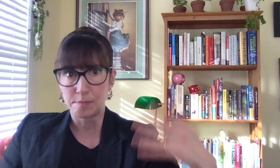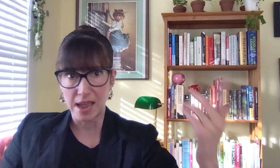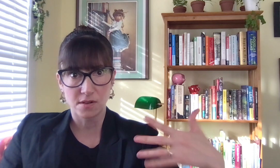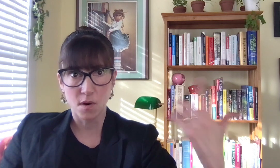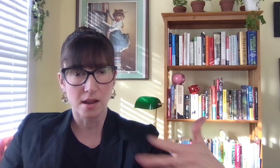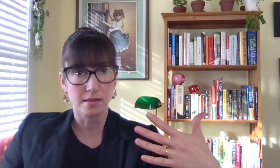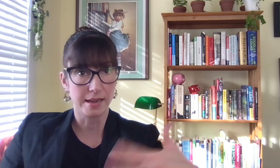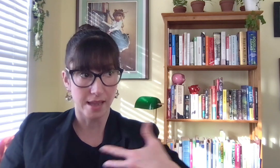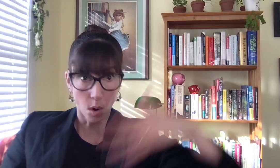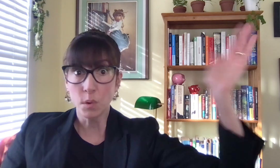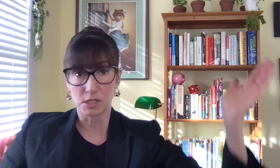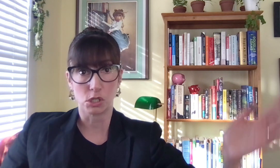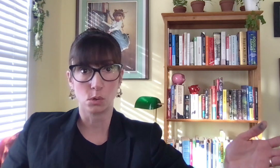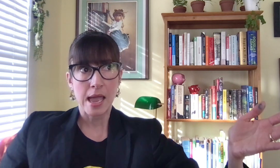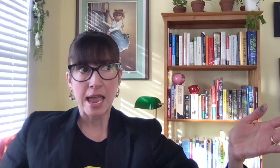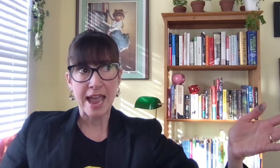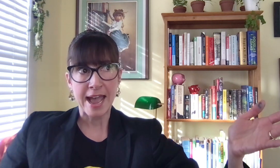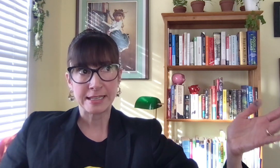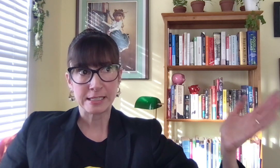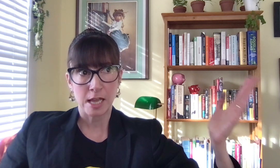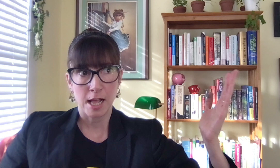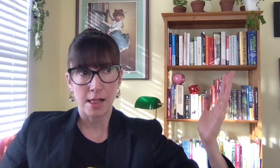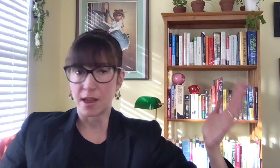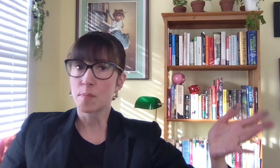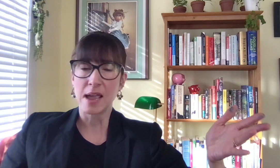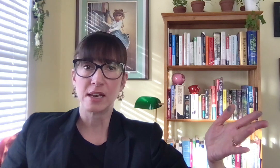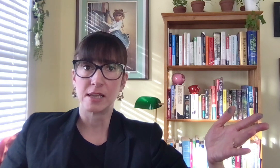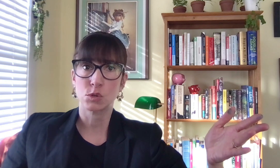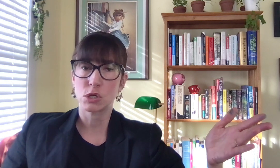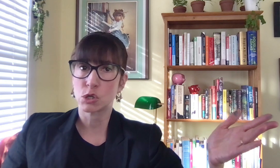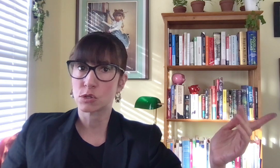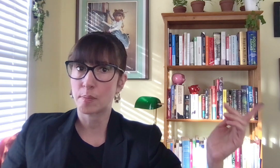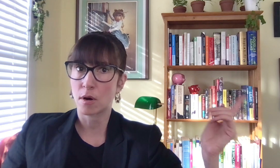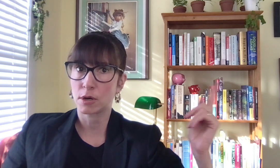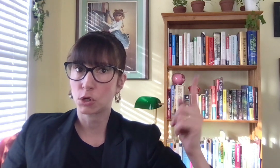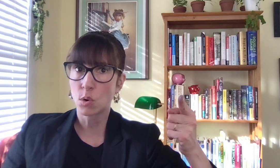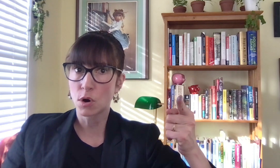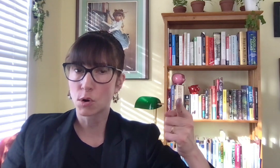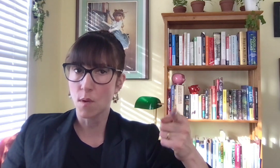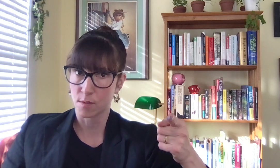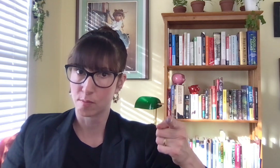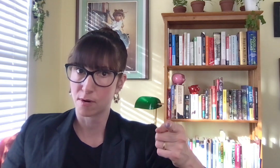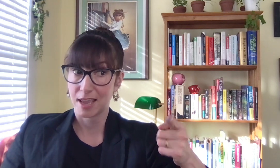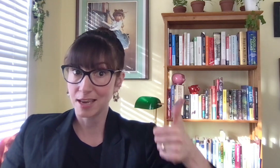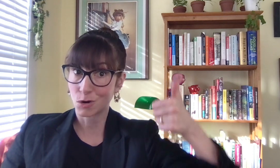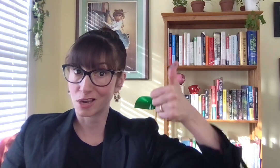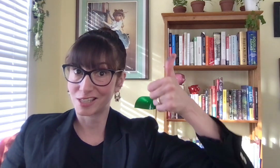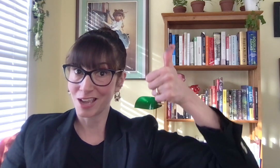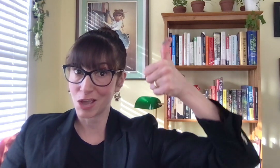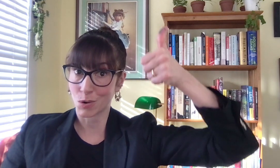pay their credit card like they always do, and their payment history shows up on your credit report, increasing your